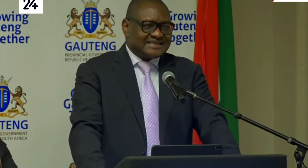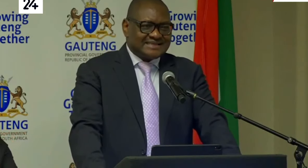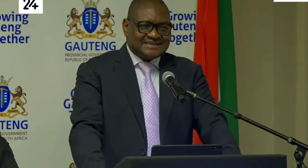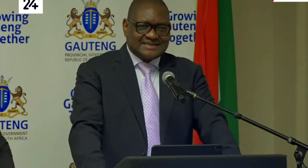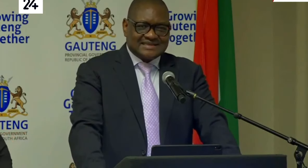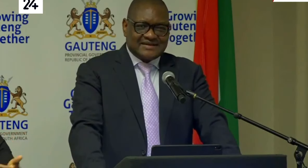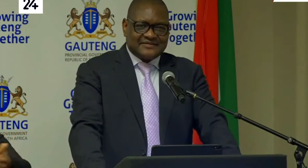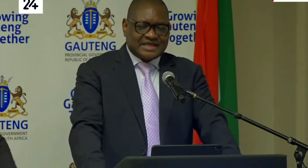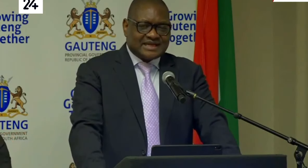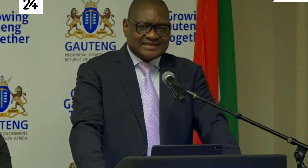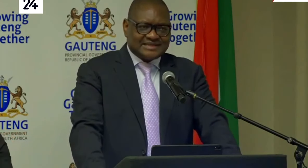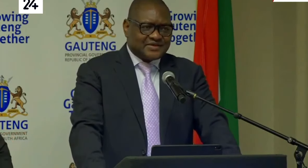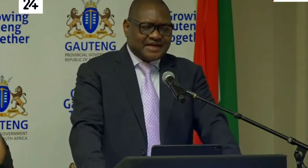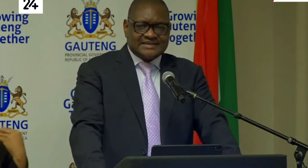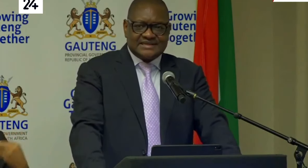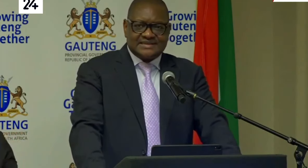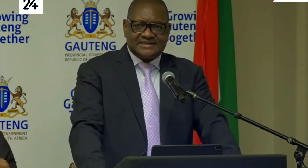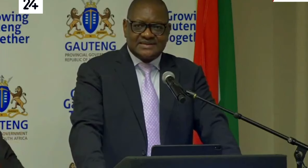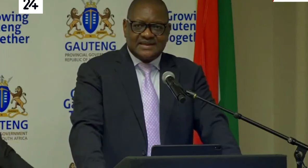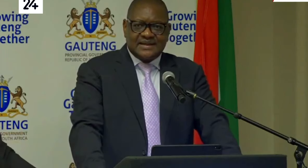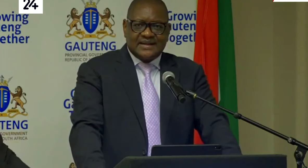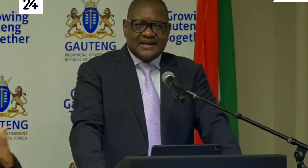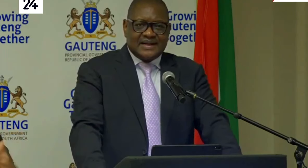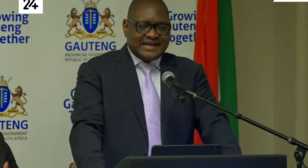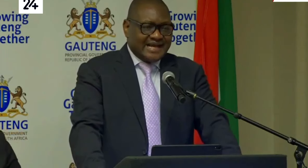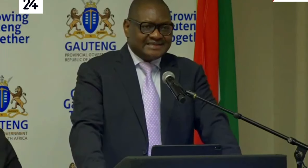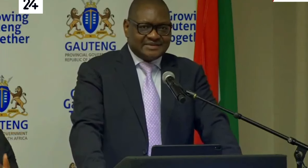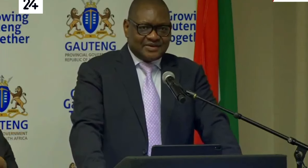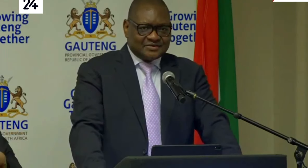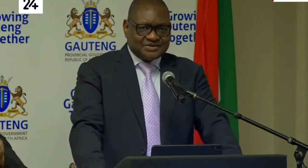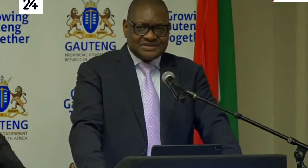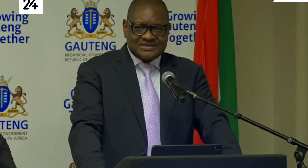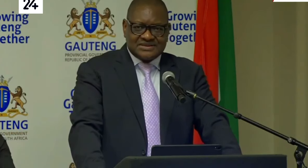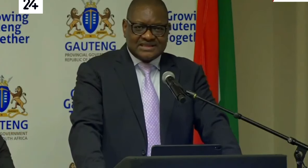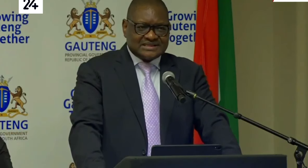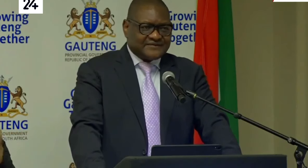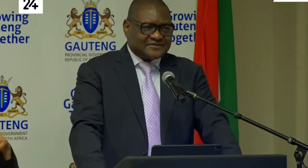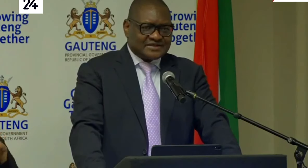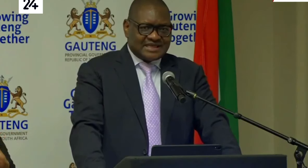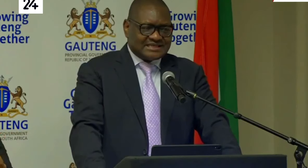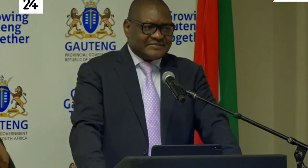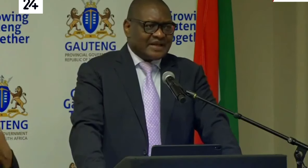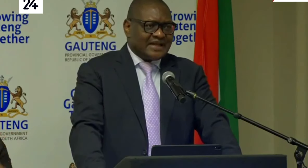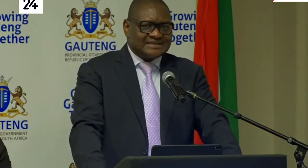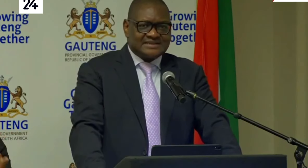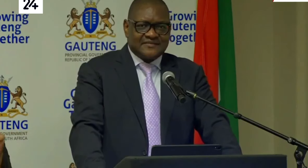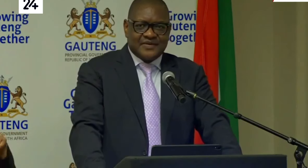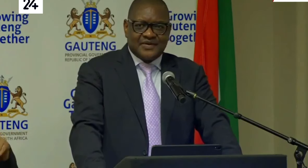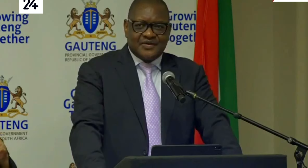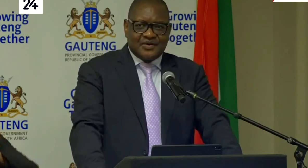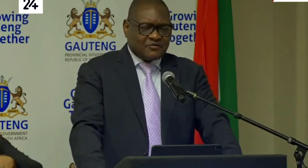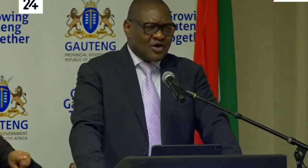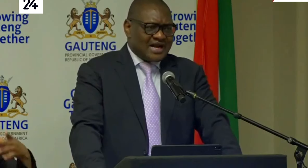businesses that have generously donated and NGOs and civil society players